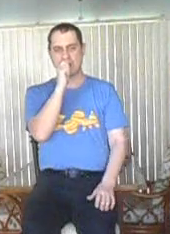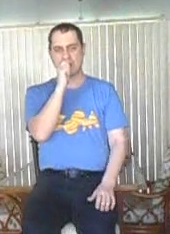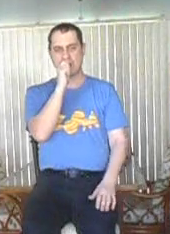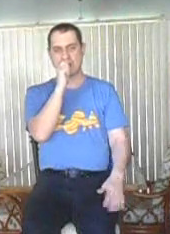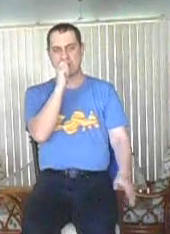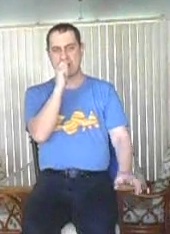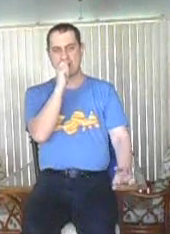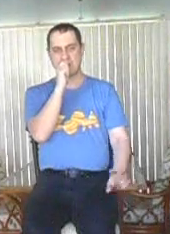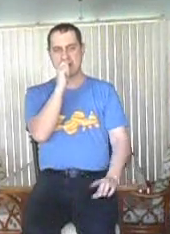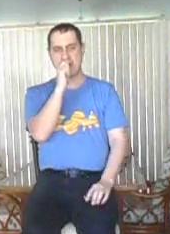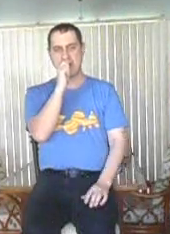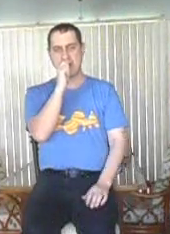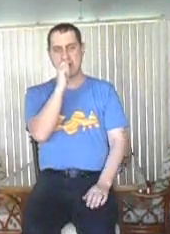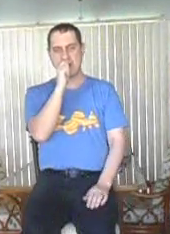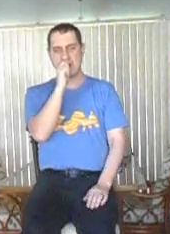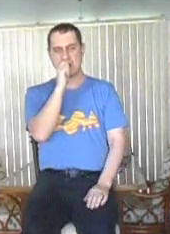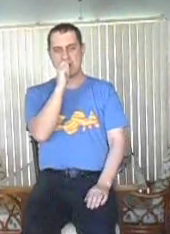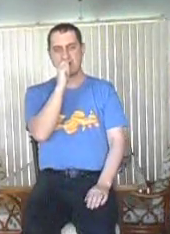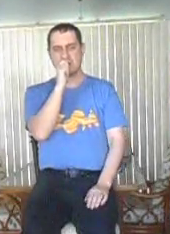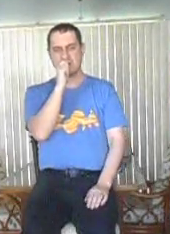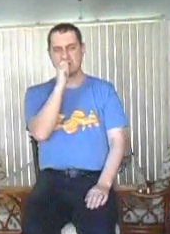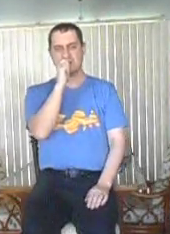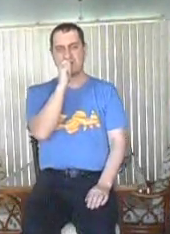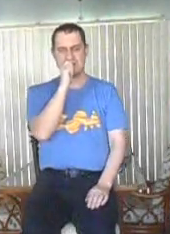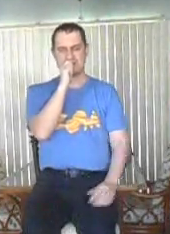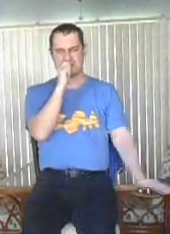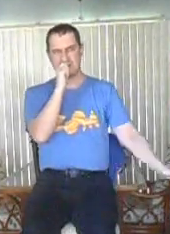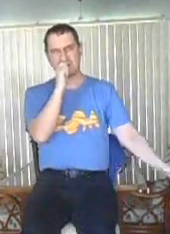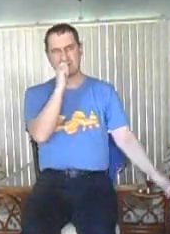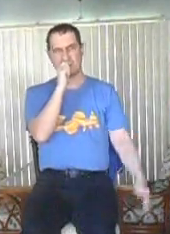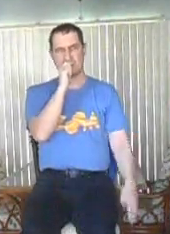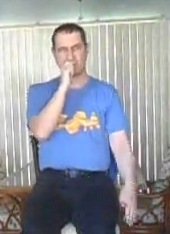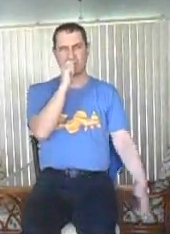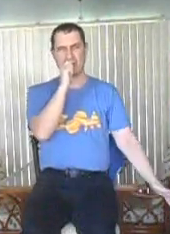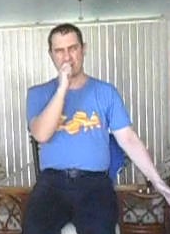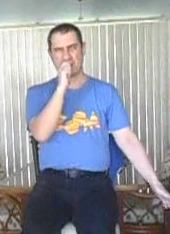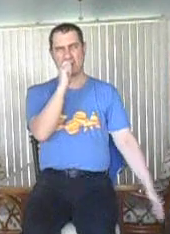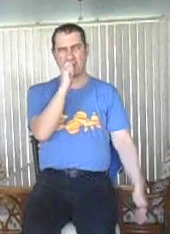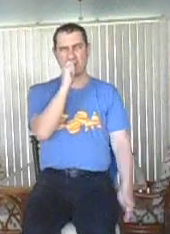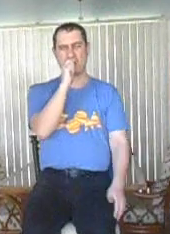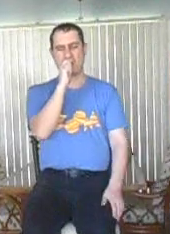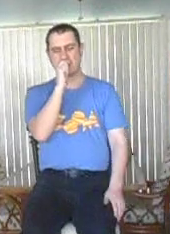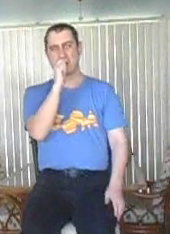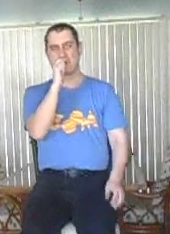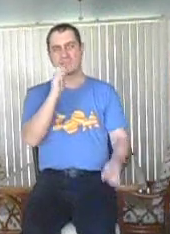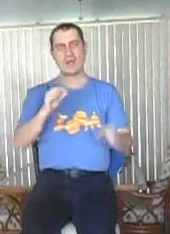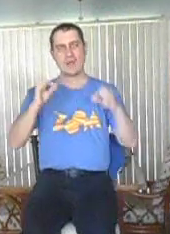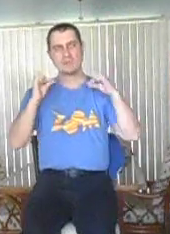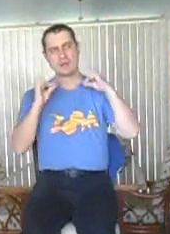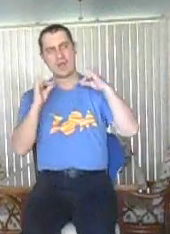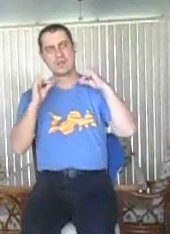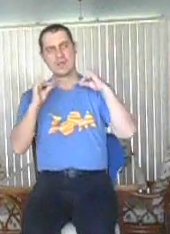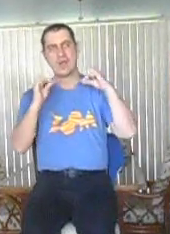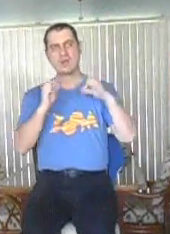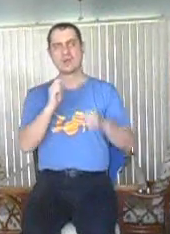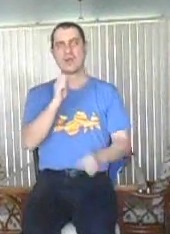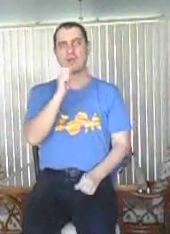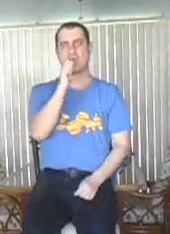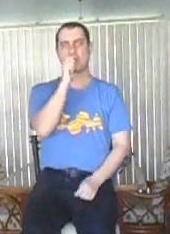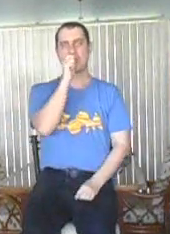girl, know you lying cause you so toxic I only fell in love cause she toxic Got me by a string, she a lot, she a lot Let her